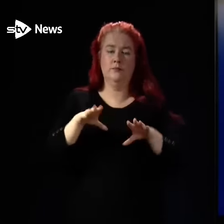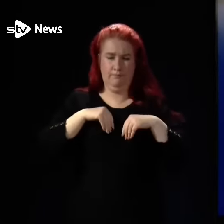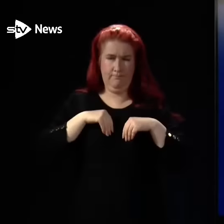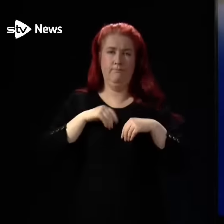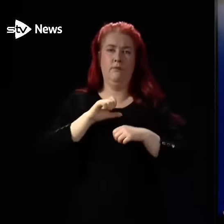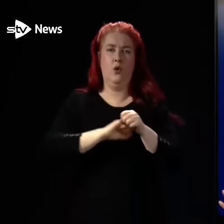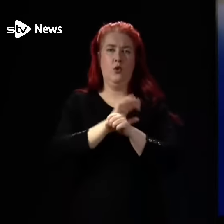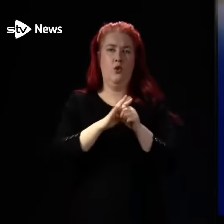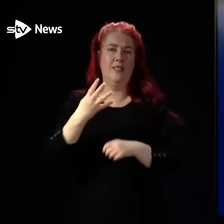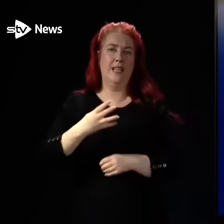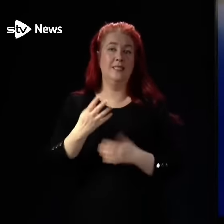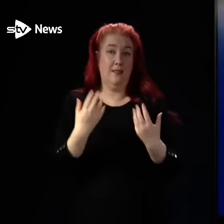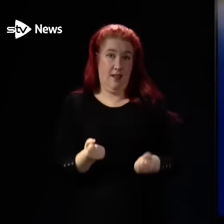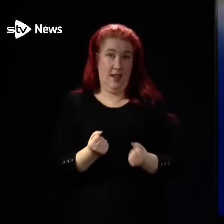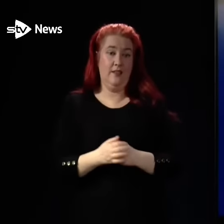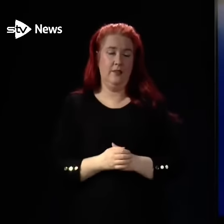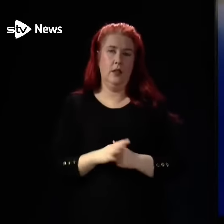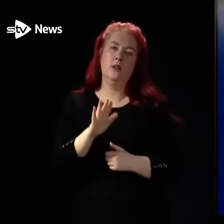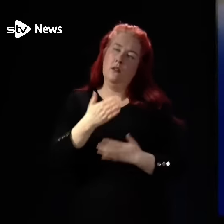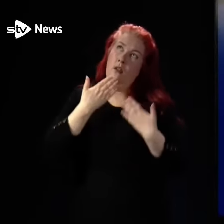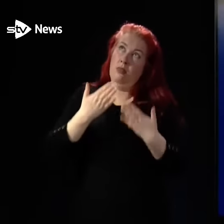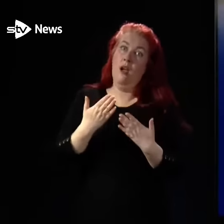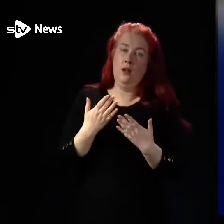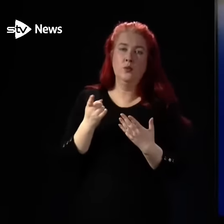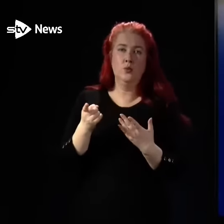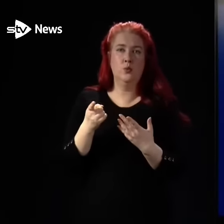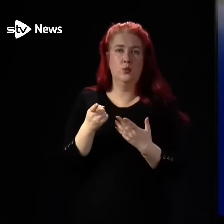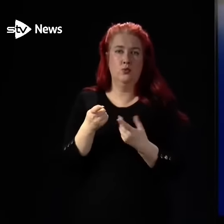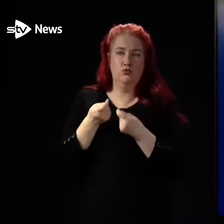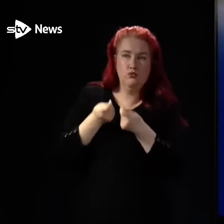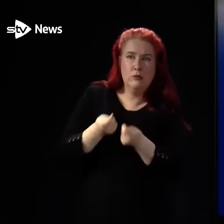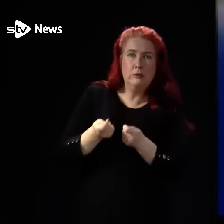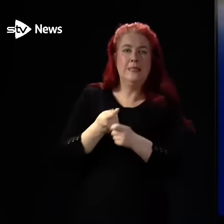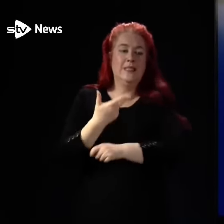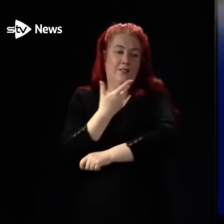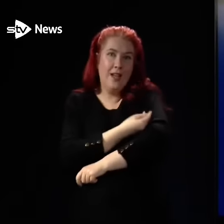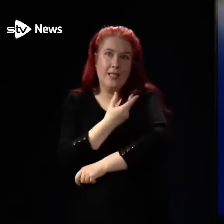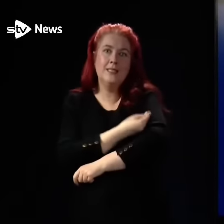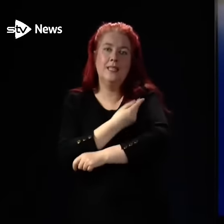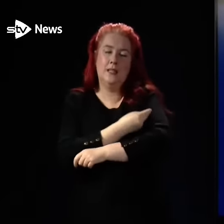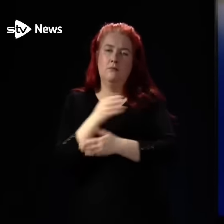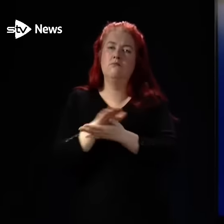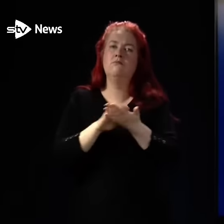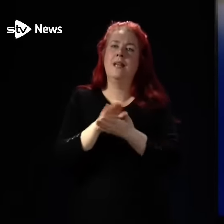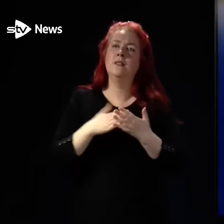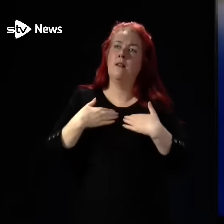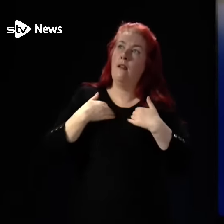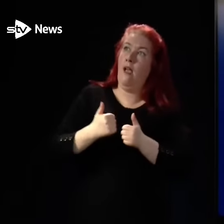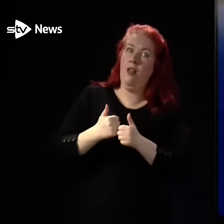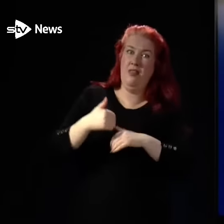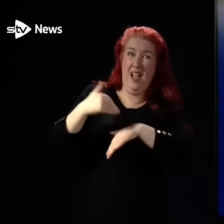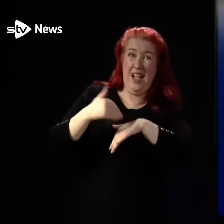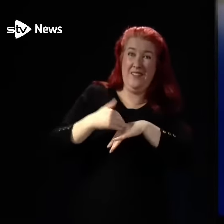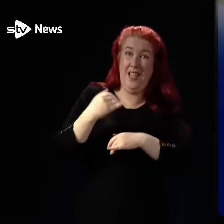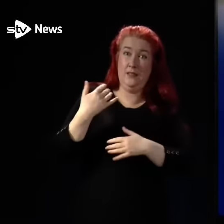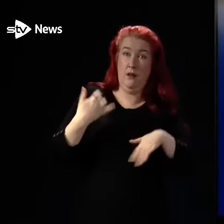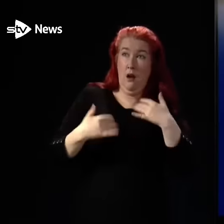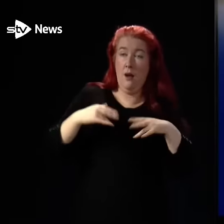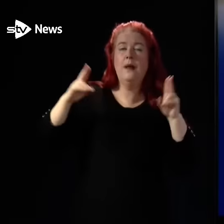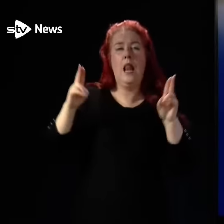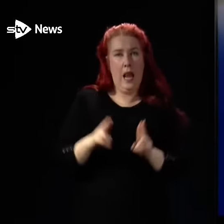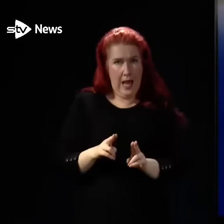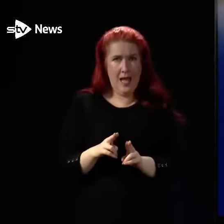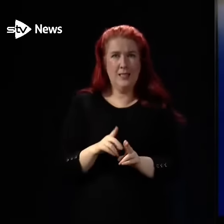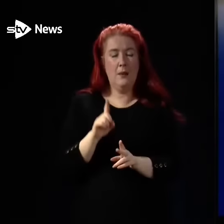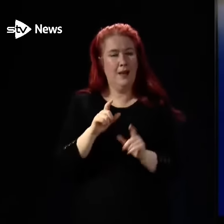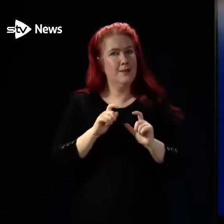Now vaccines and treatments thankfully have very significantly reduced the health harm of Covid but even so